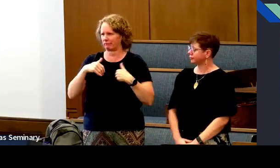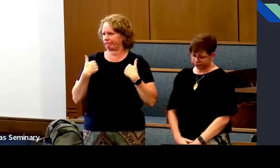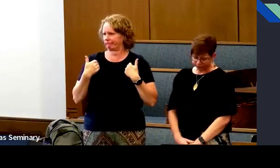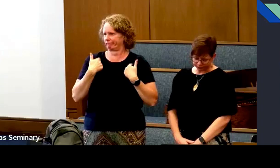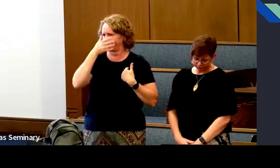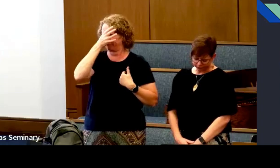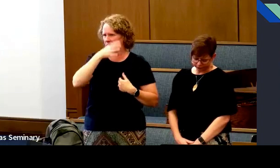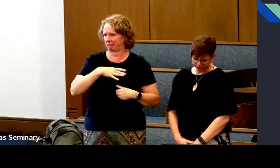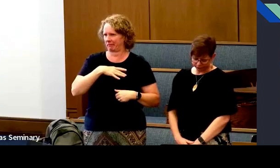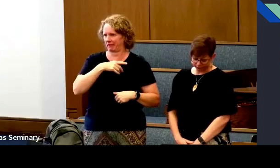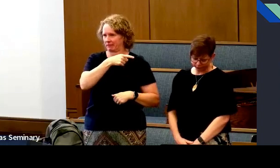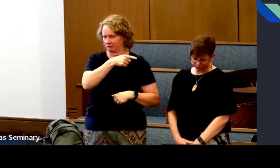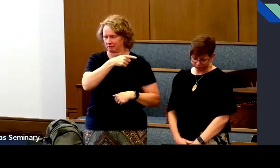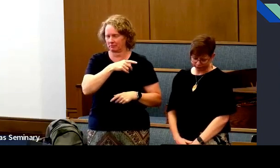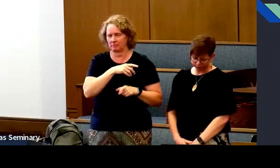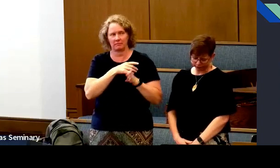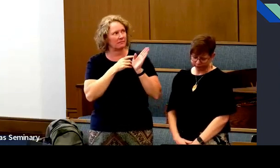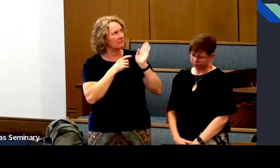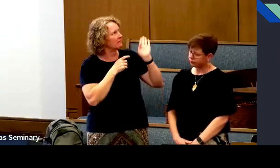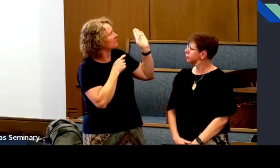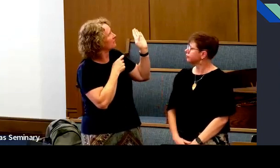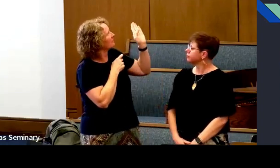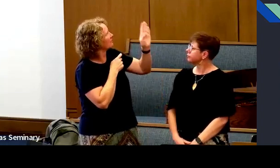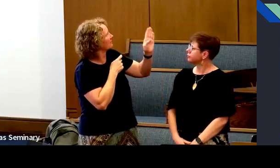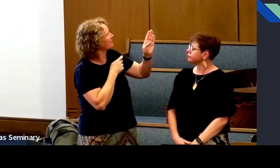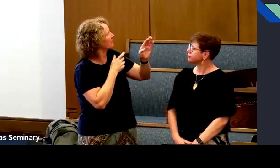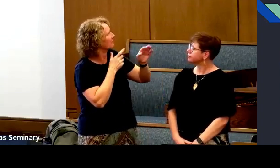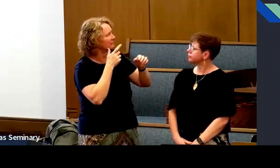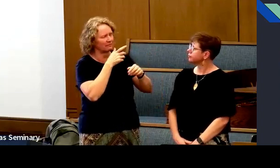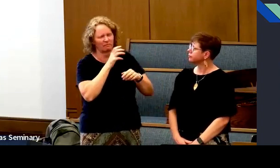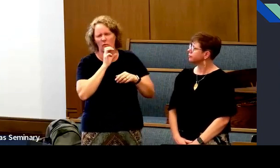goes into priests, teachers, and deacons' quorums.